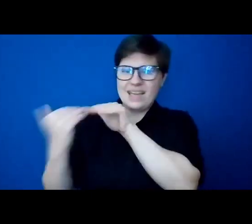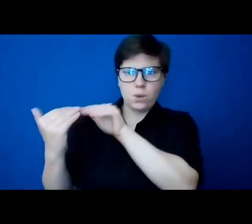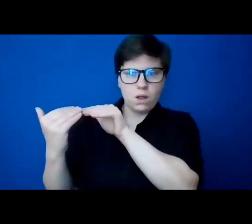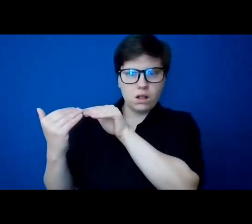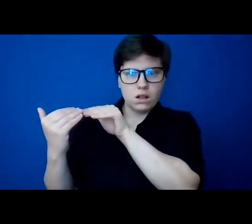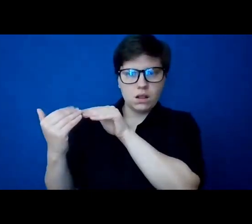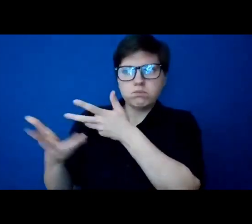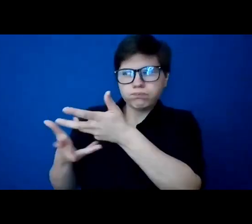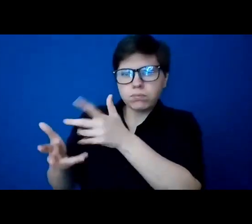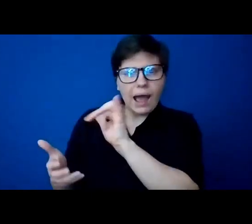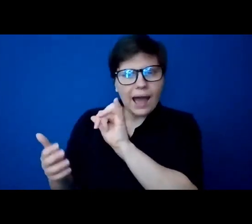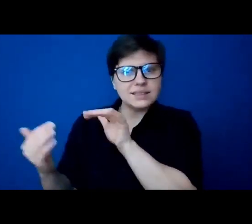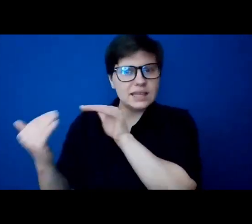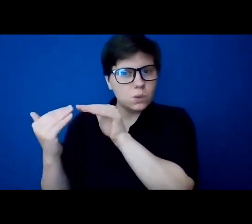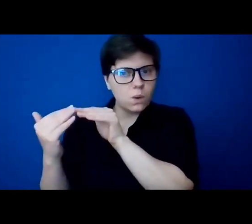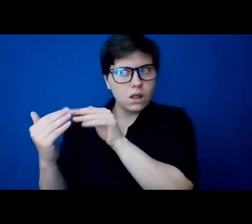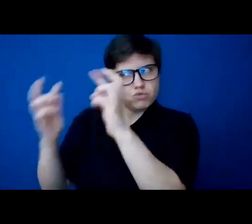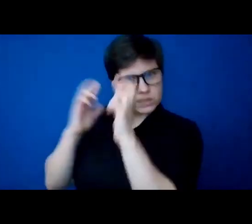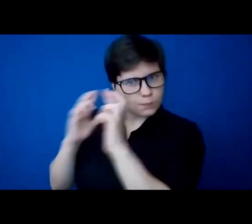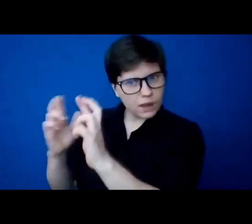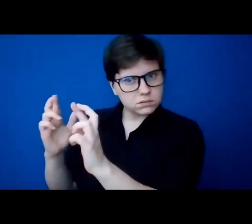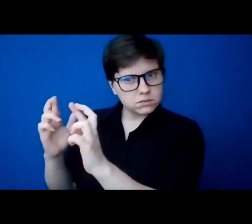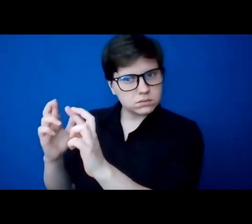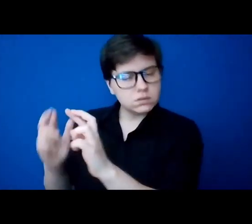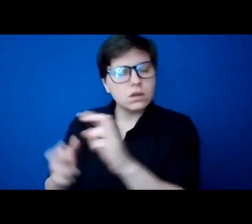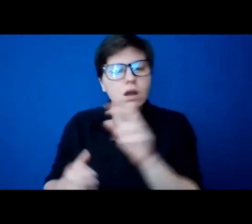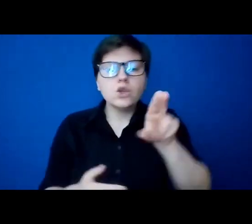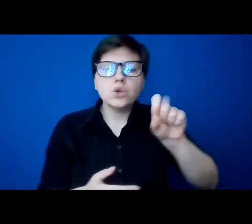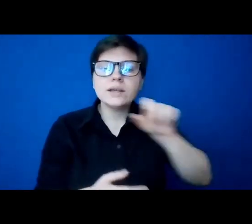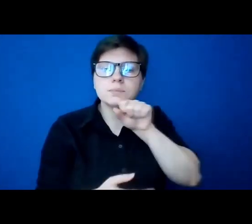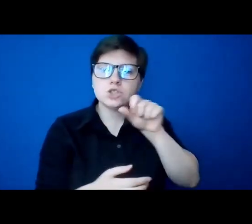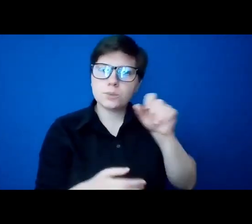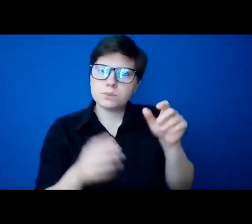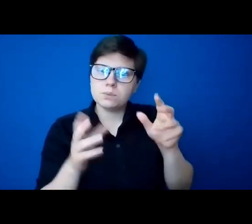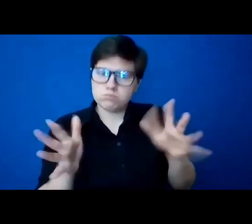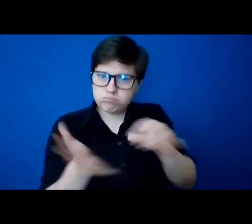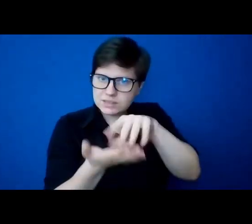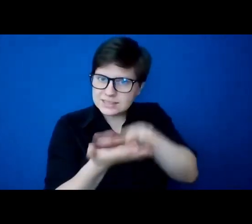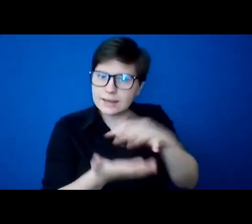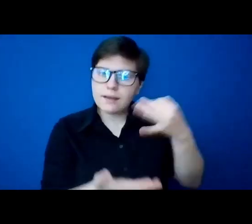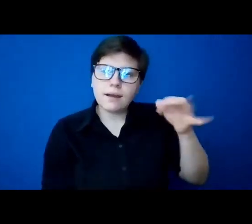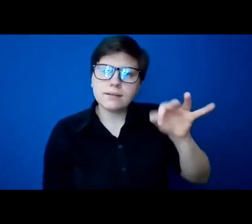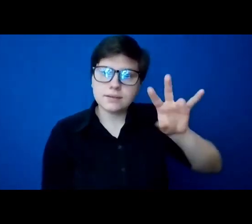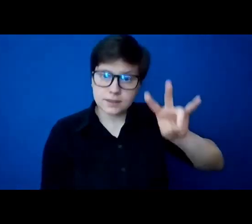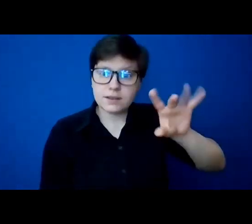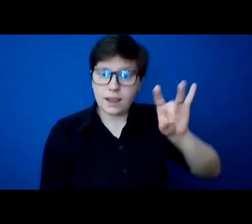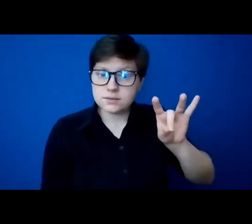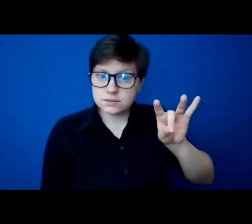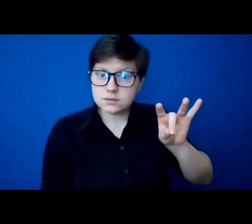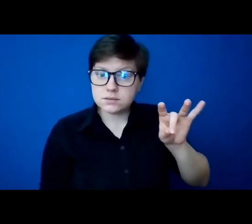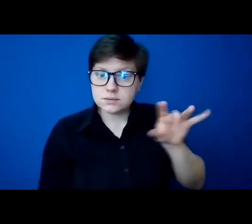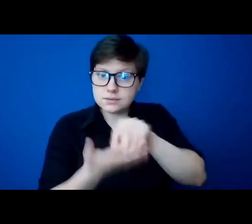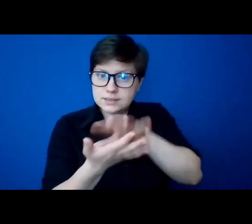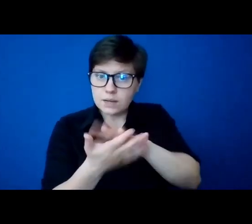someone who deserve respect. Here's what the US Bishop said in 1978 on the statement